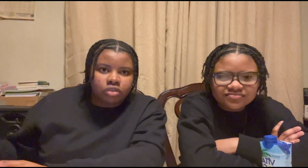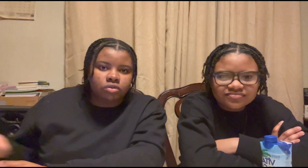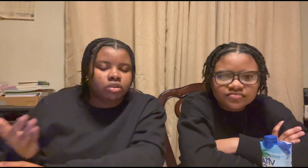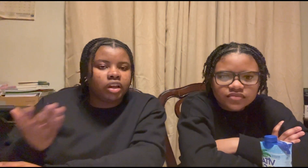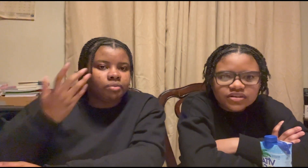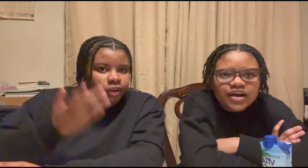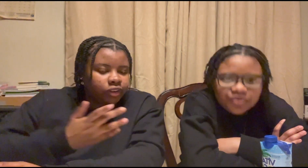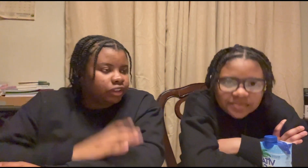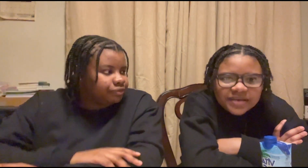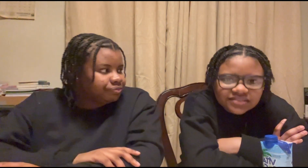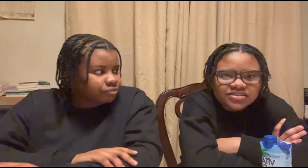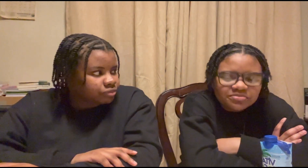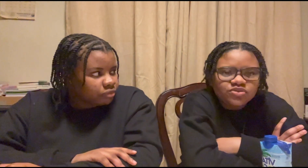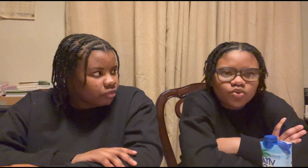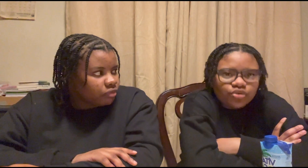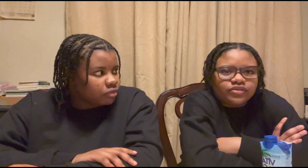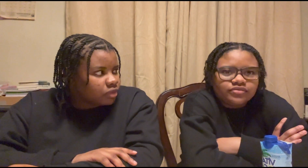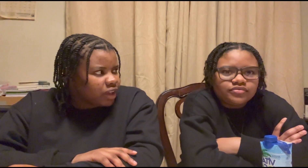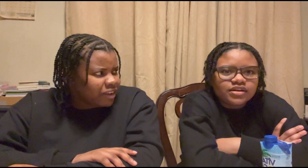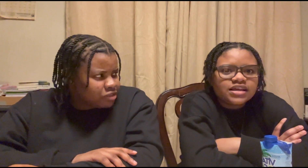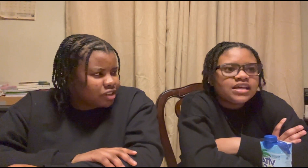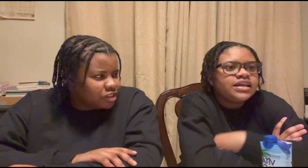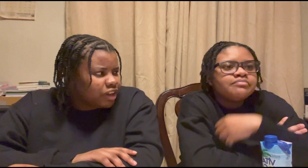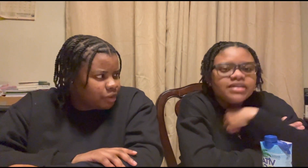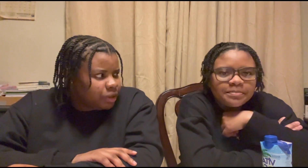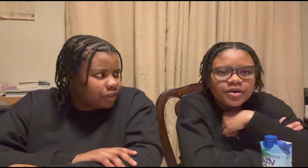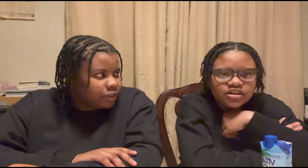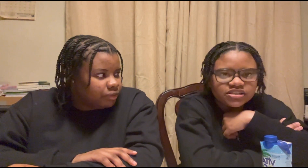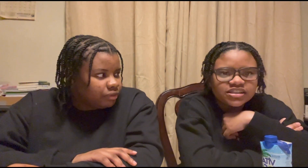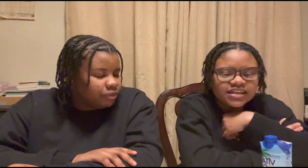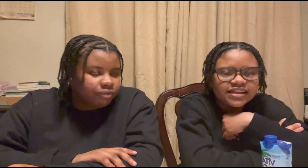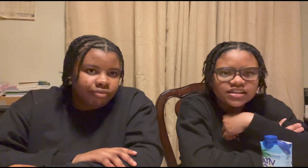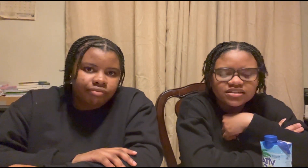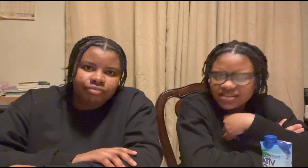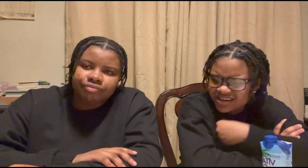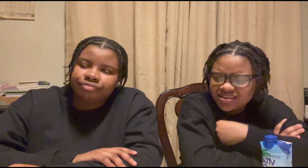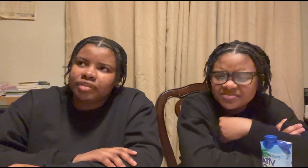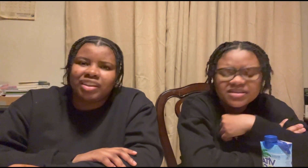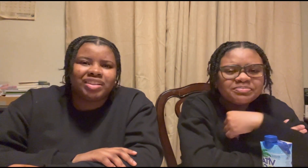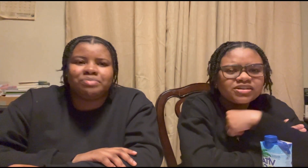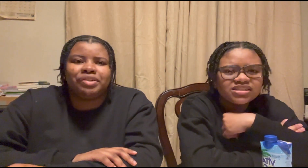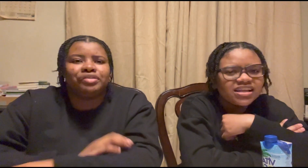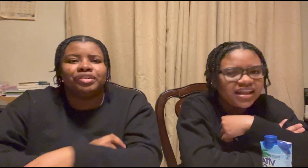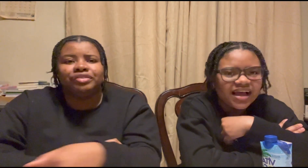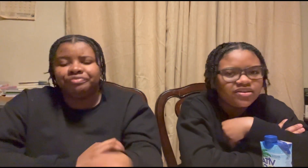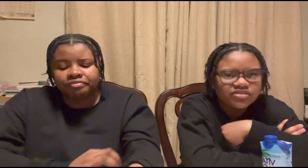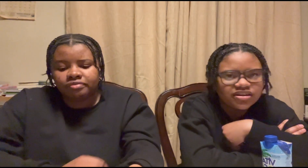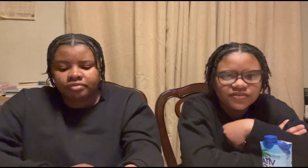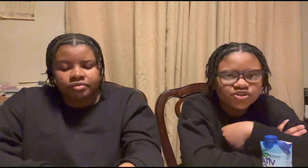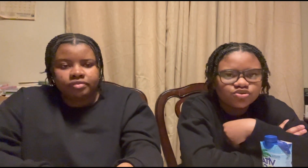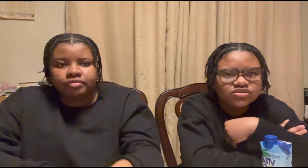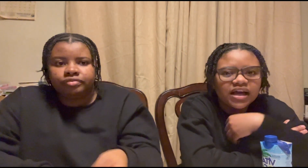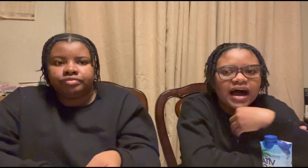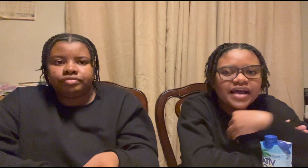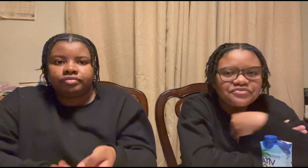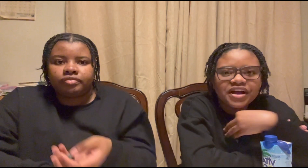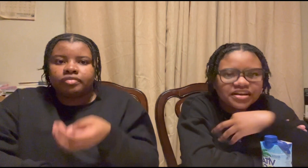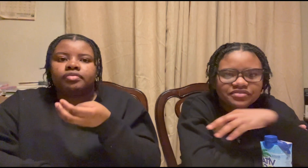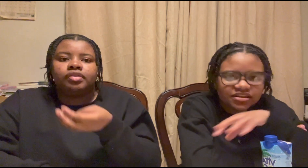to get them they were meant to be worn every single day me personally yeah me personally i don't care for shoes if i never had